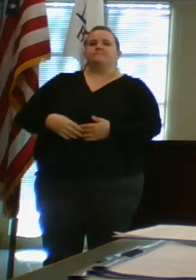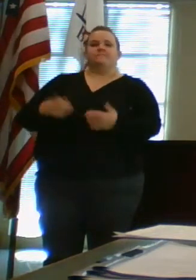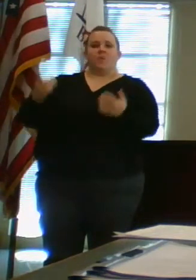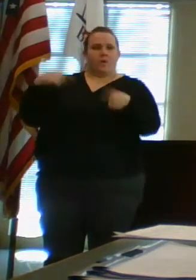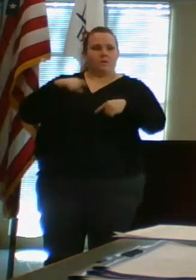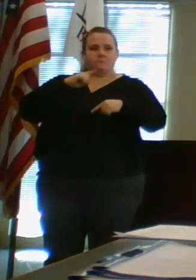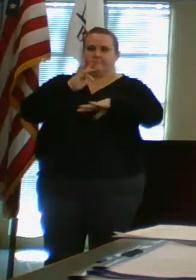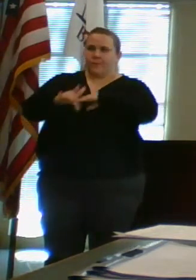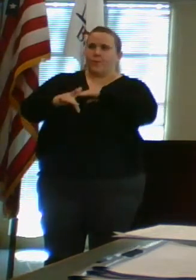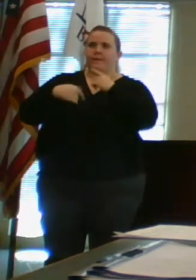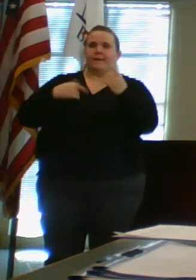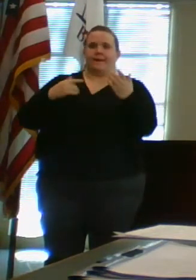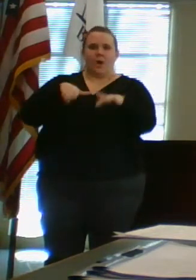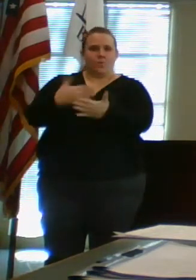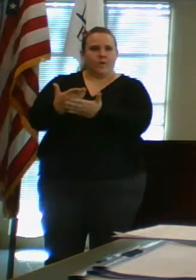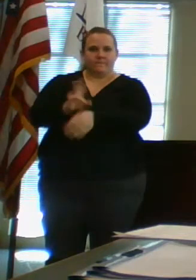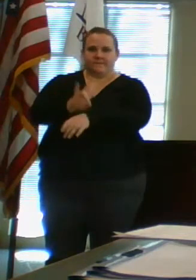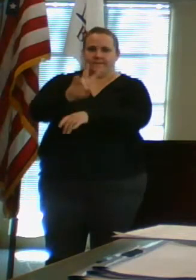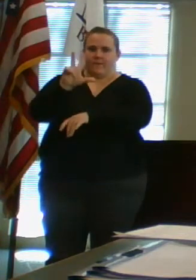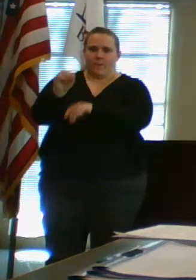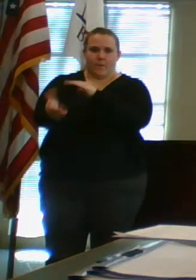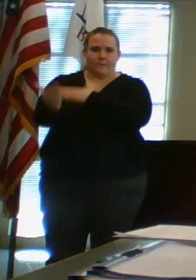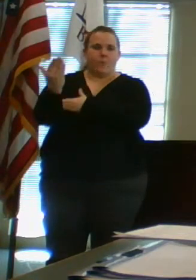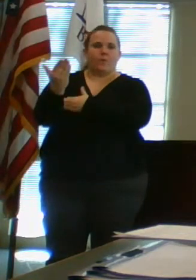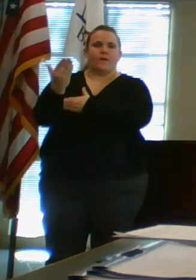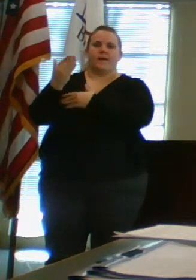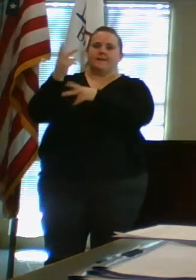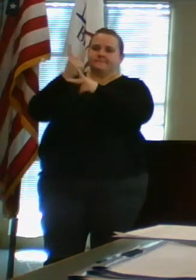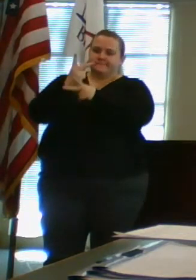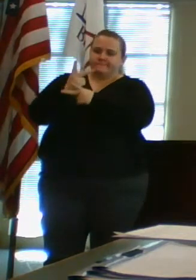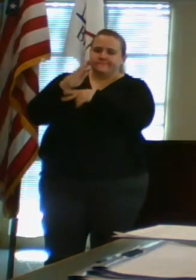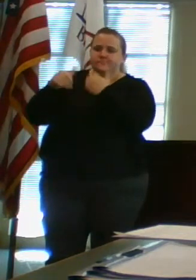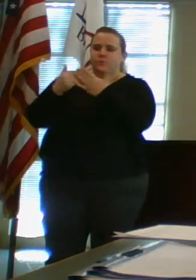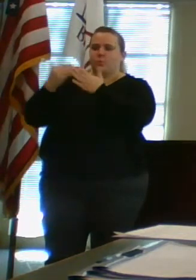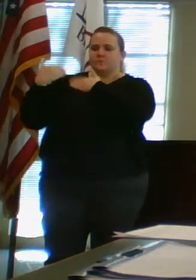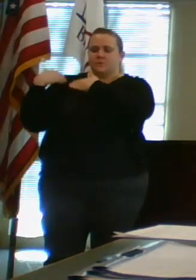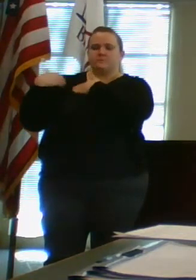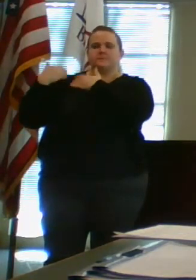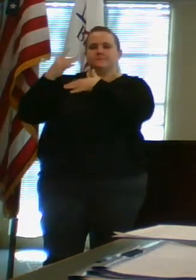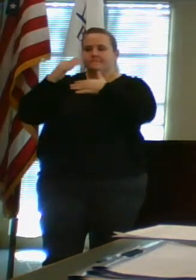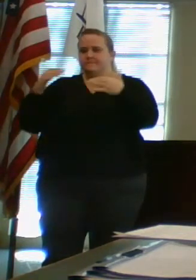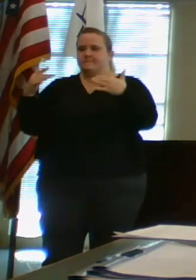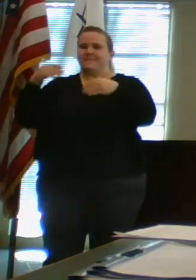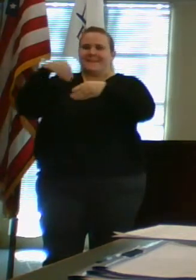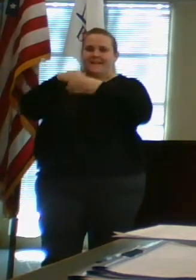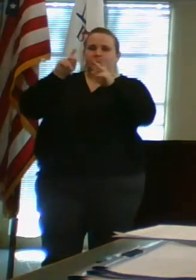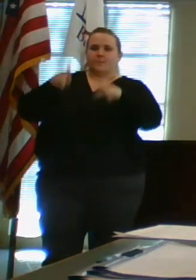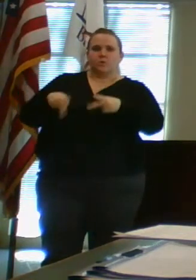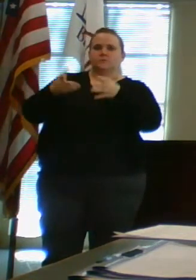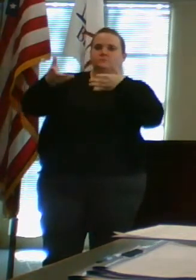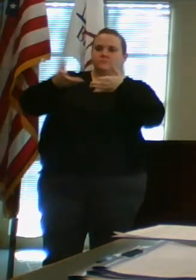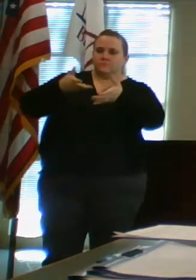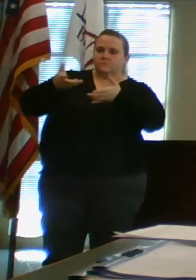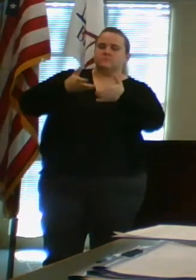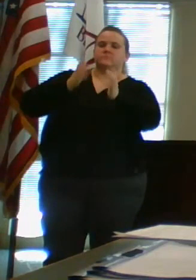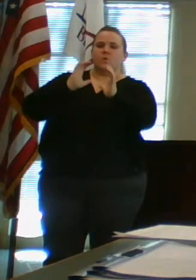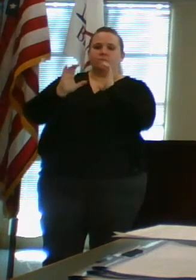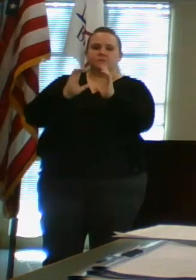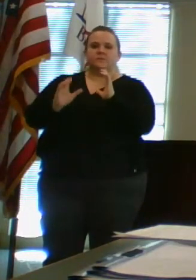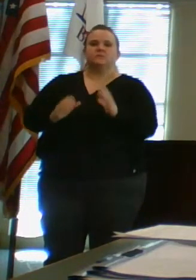very early. I'm here by 7.30 every morning. Taking care of those responsibilities, having those in-person conversations